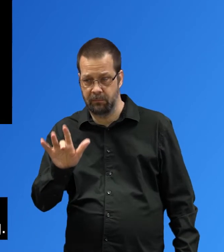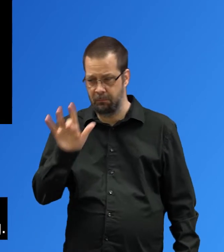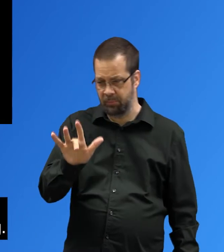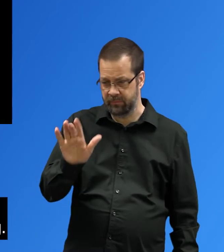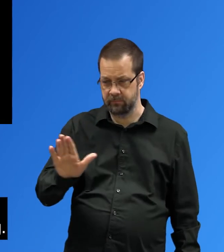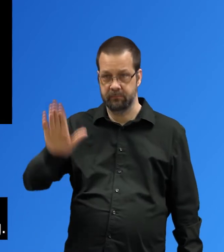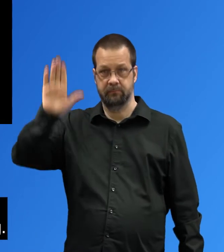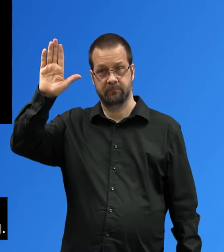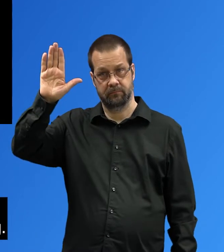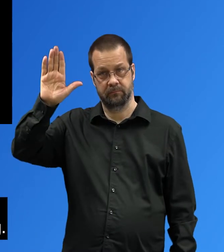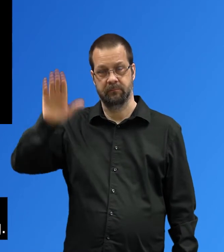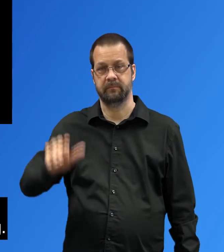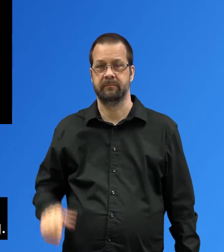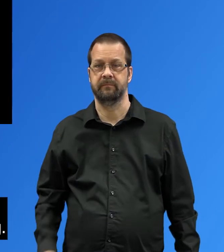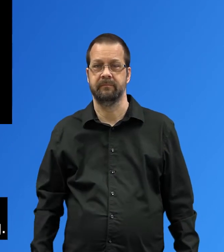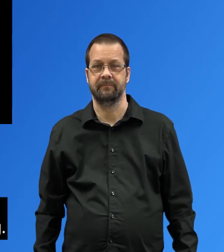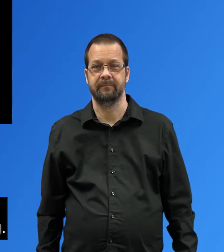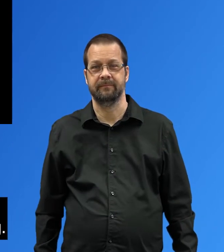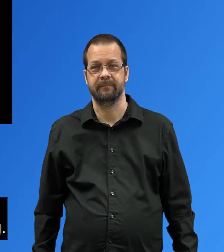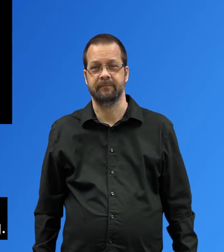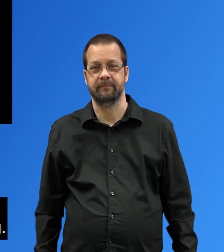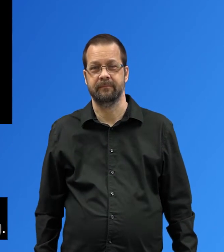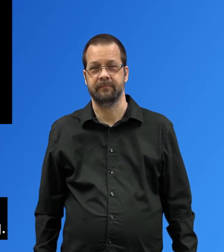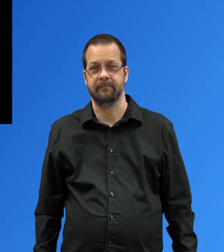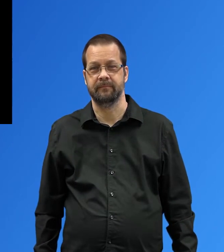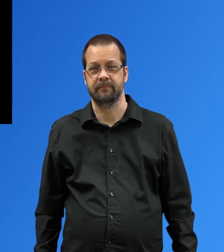Ask participants to state their name before speaking